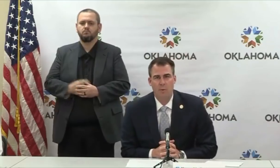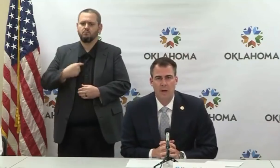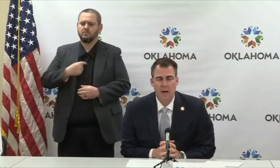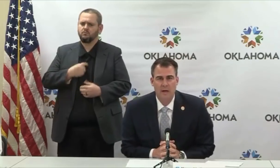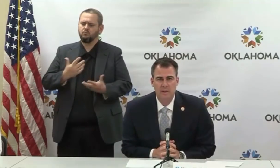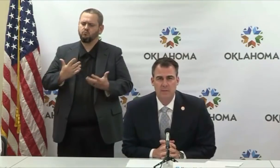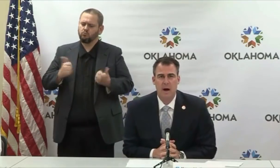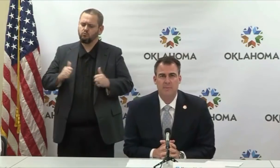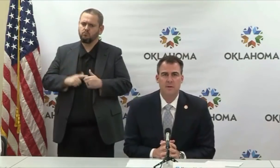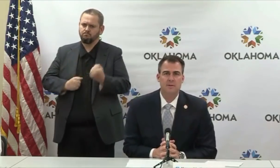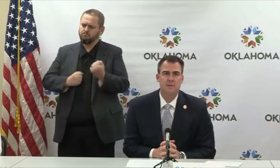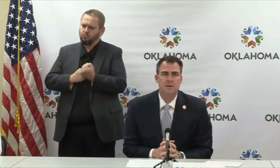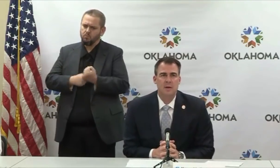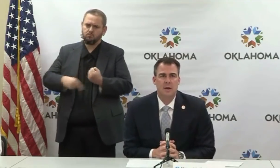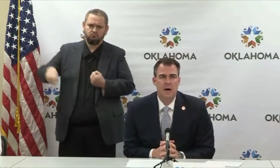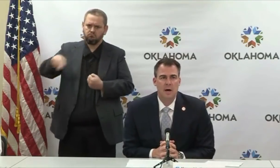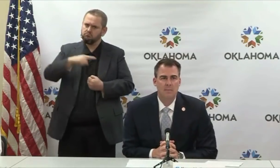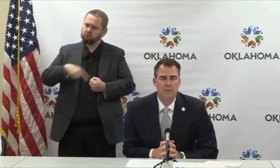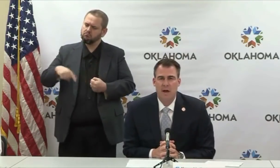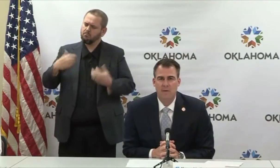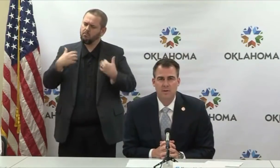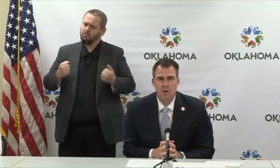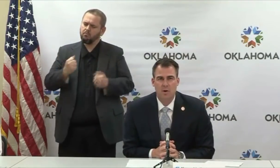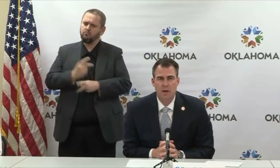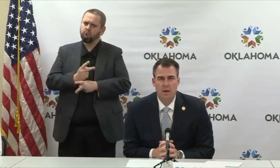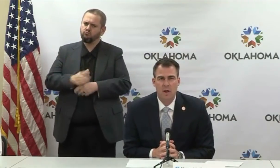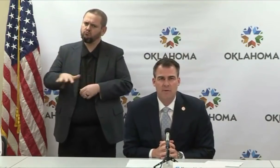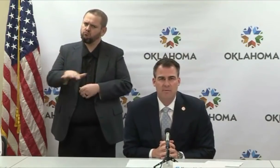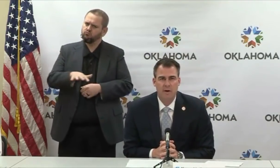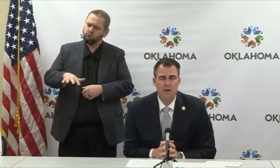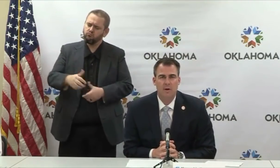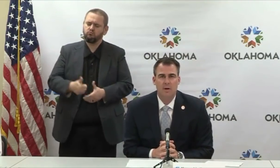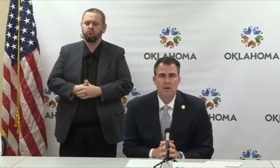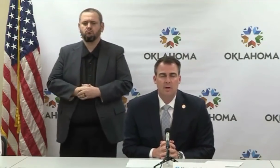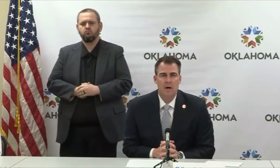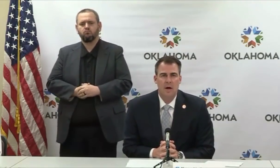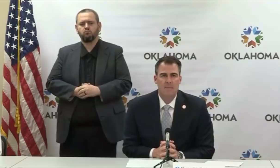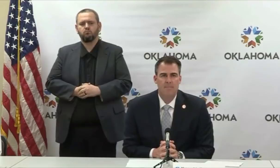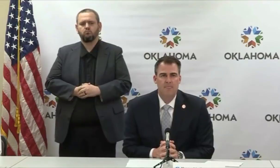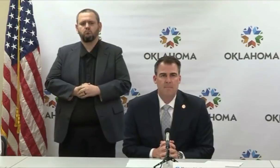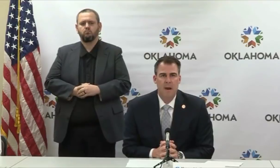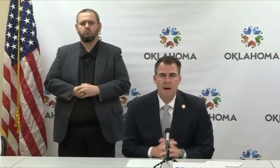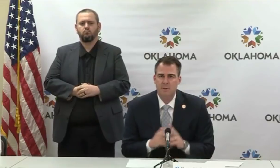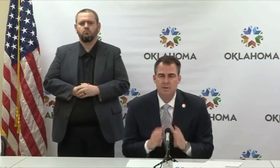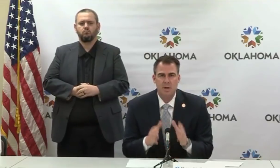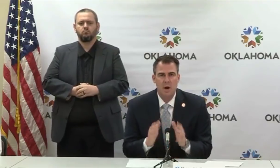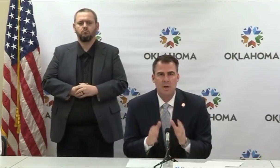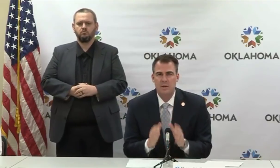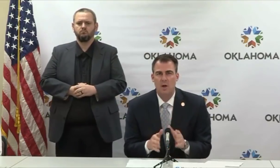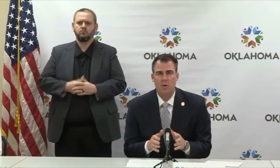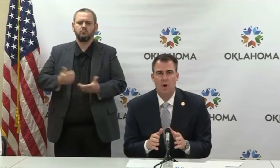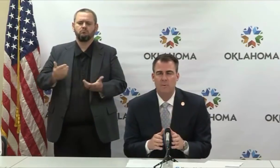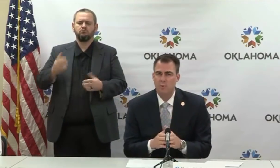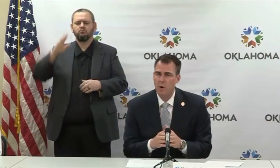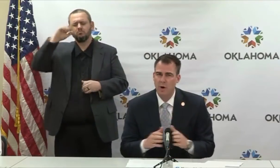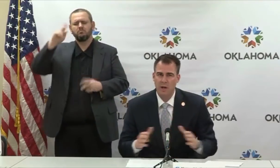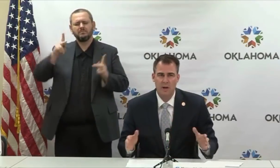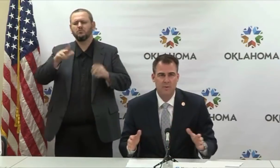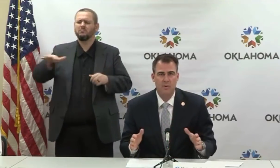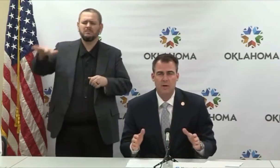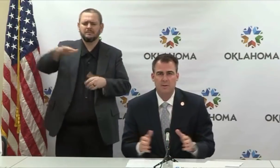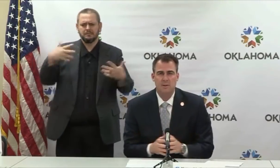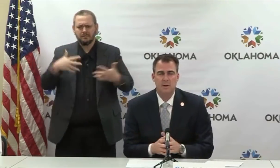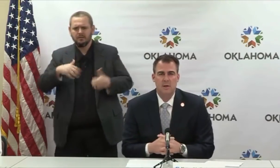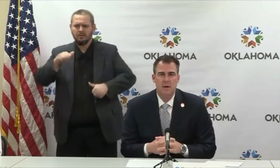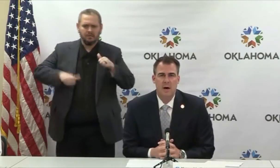are really, really anxious about this. A lot of uncertainty, a lot of fear, but I'm just here to tell Oklahomans we are going to